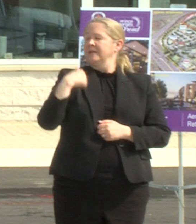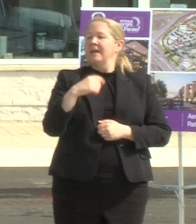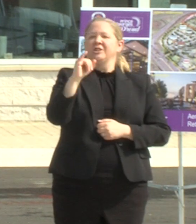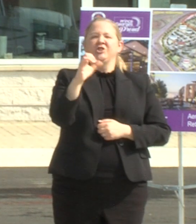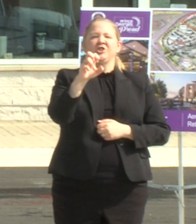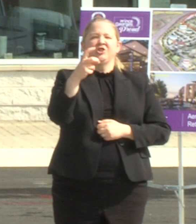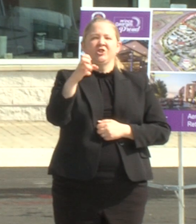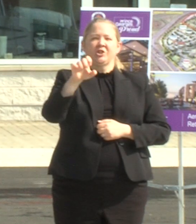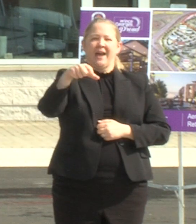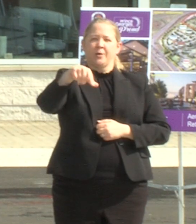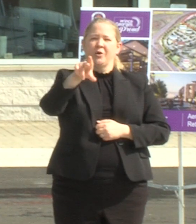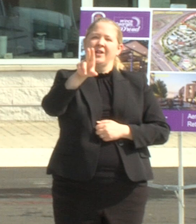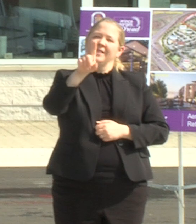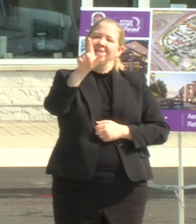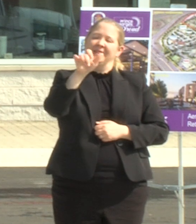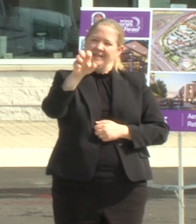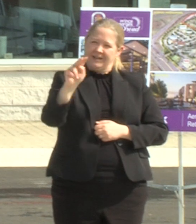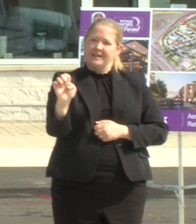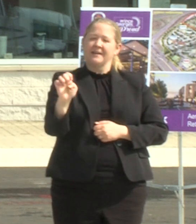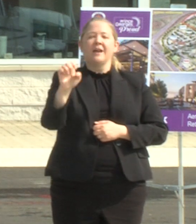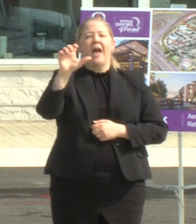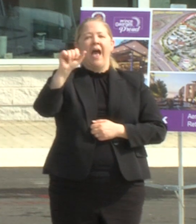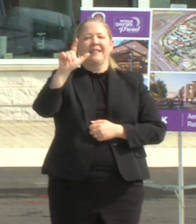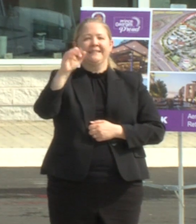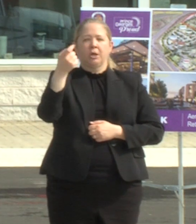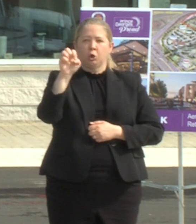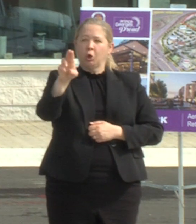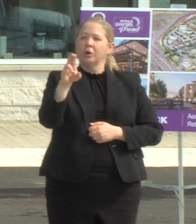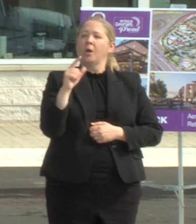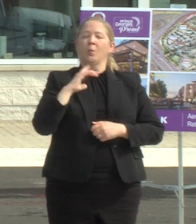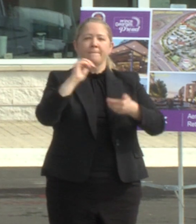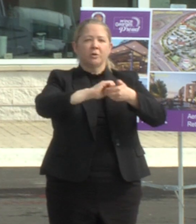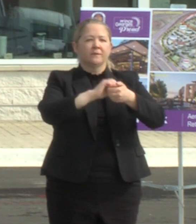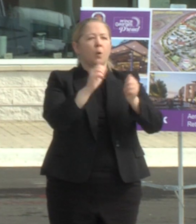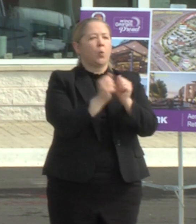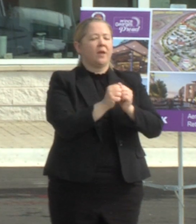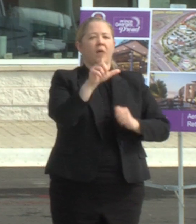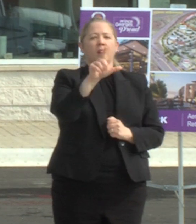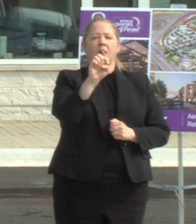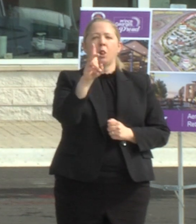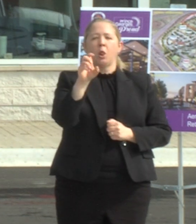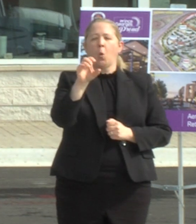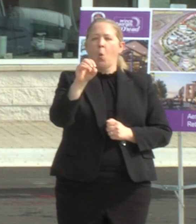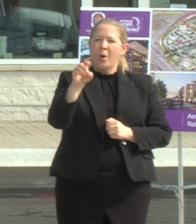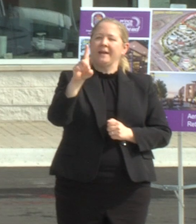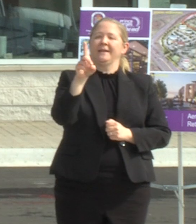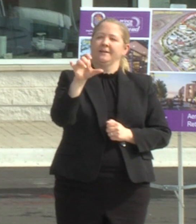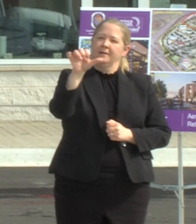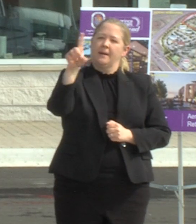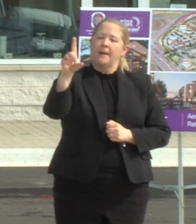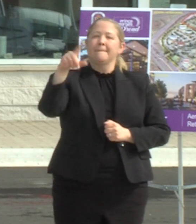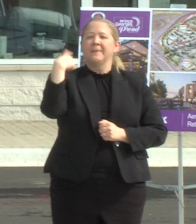come on jackie in partnership with lloyd blackwell of harambe development